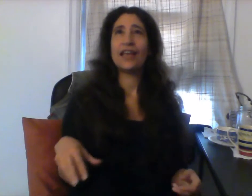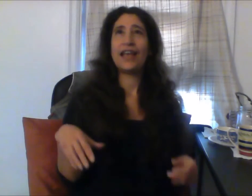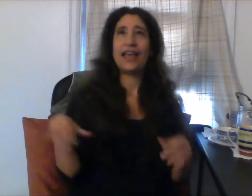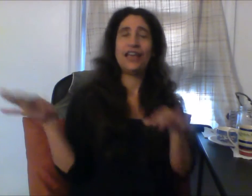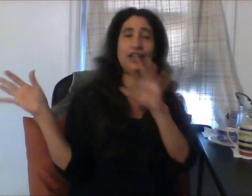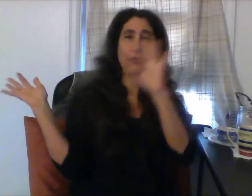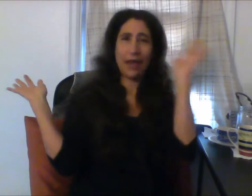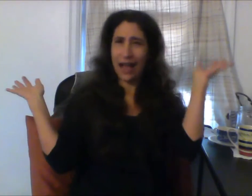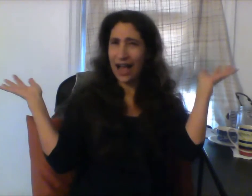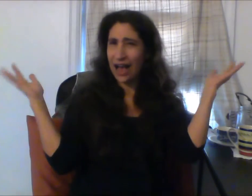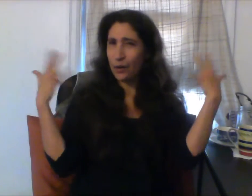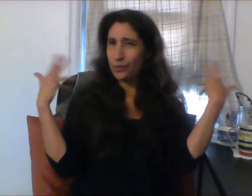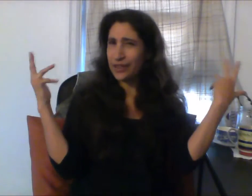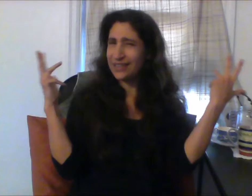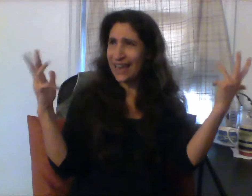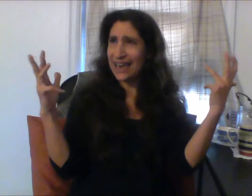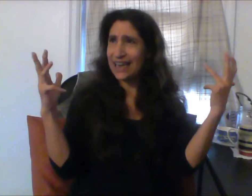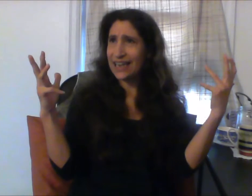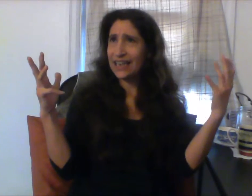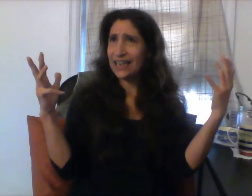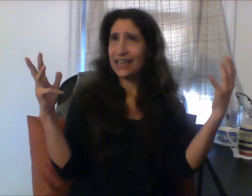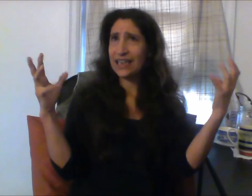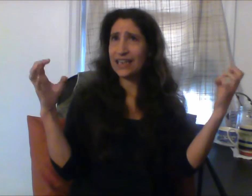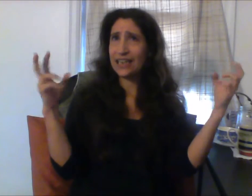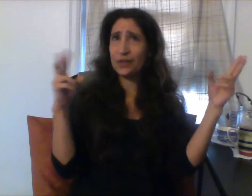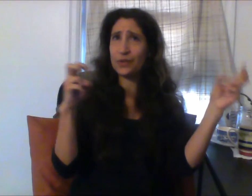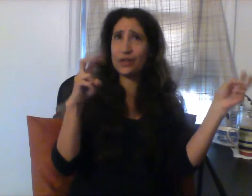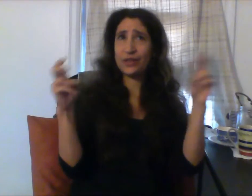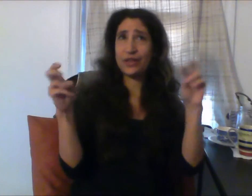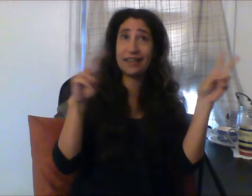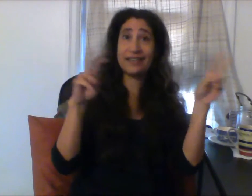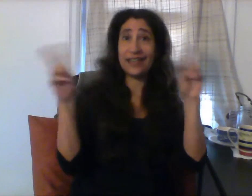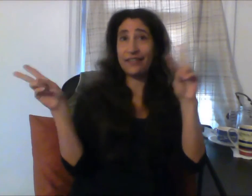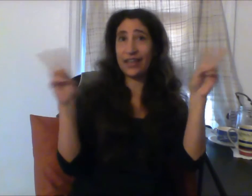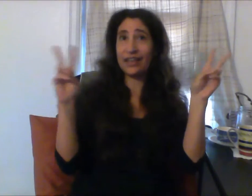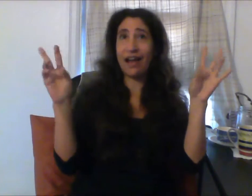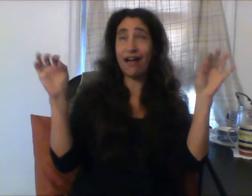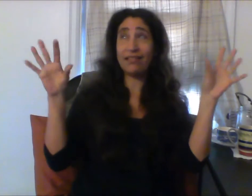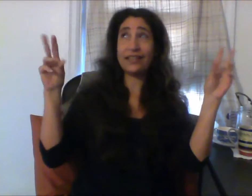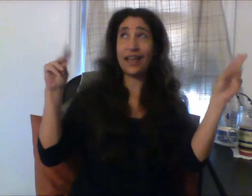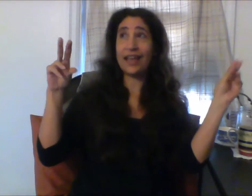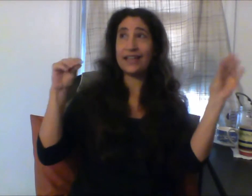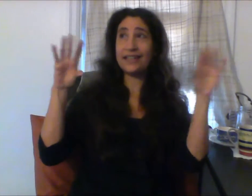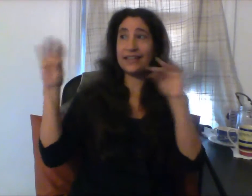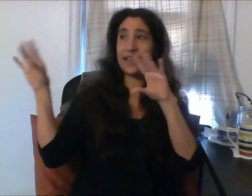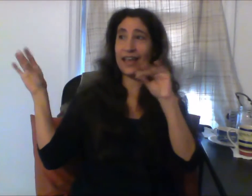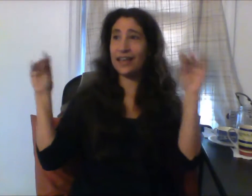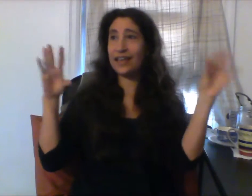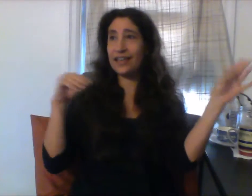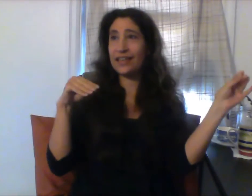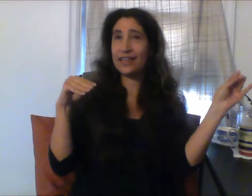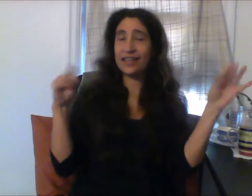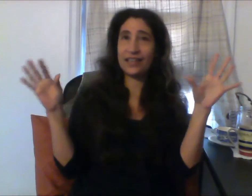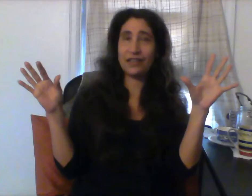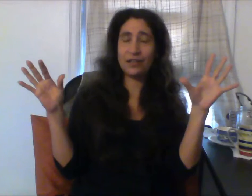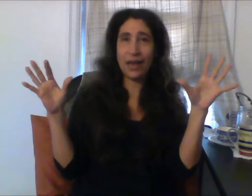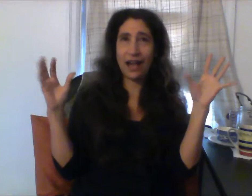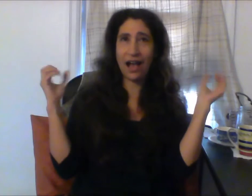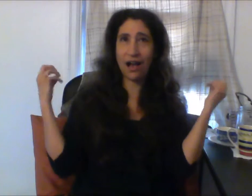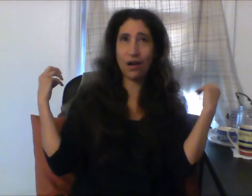And, and no matter how the day, you know, the Thanksgiving holiday, as they say, no matter how